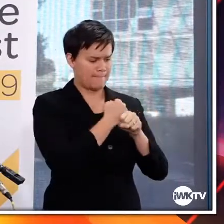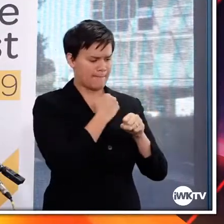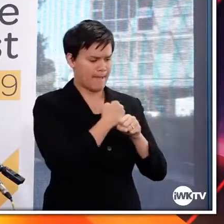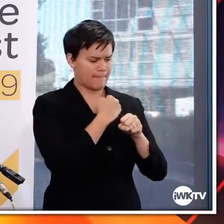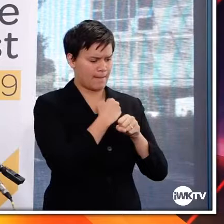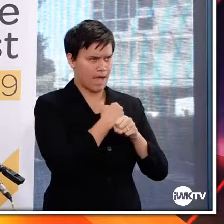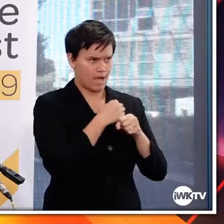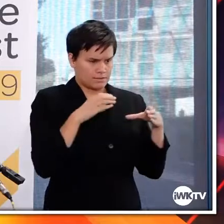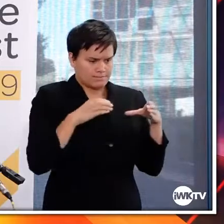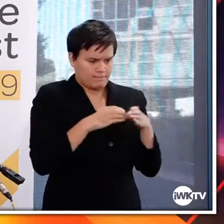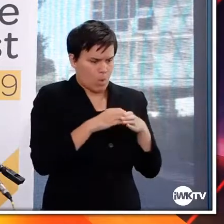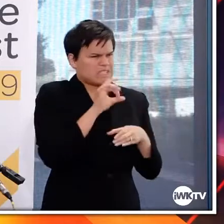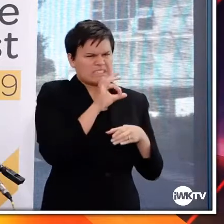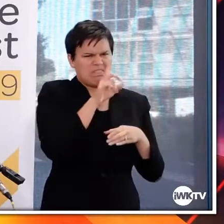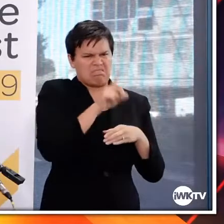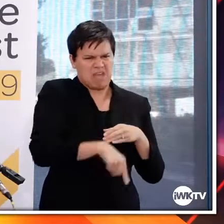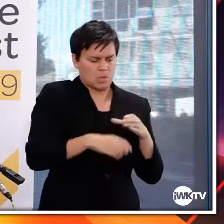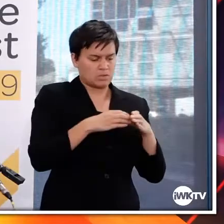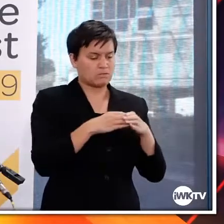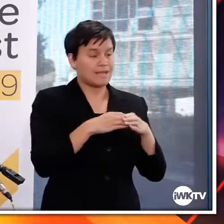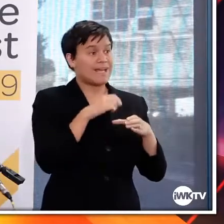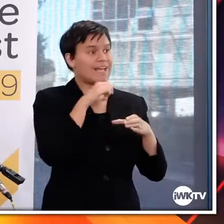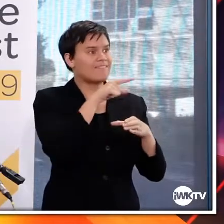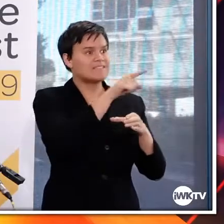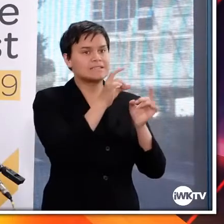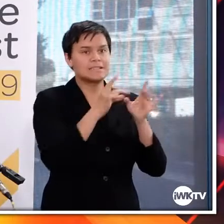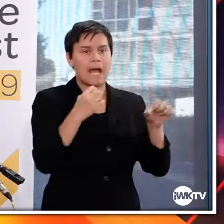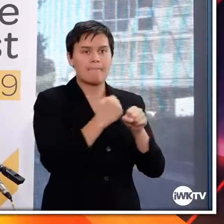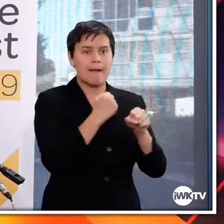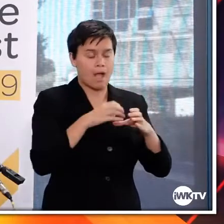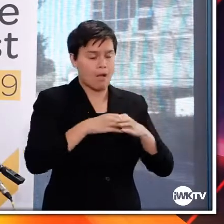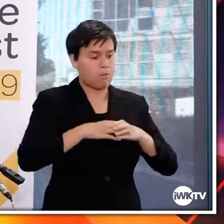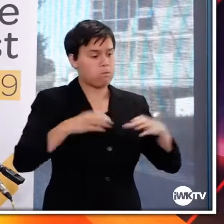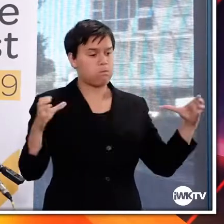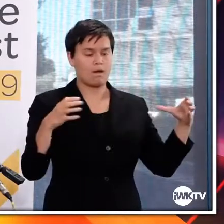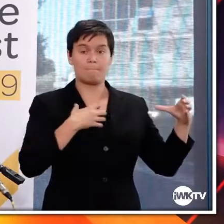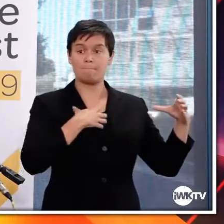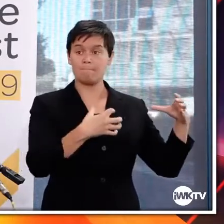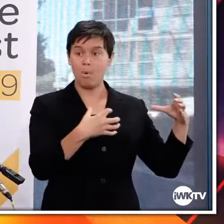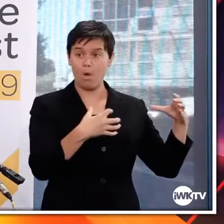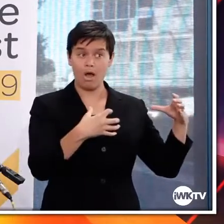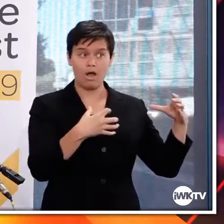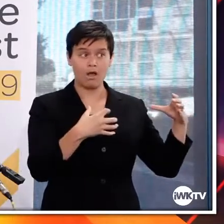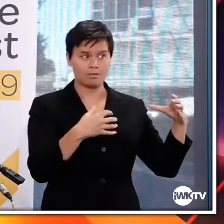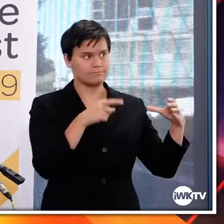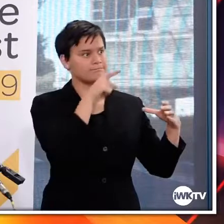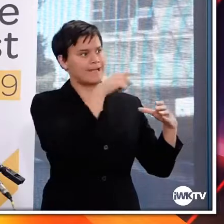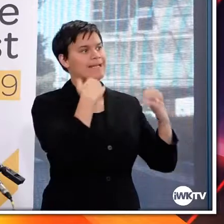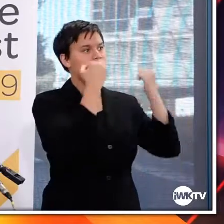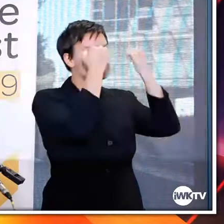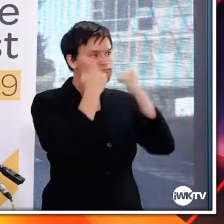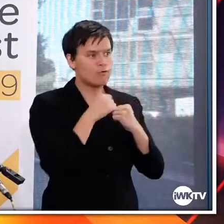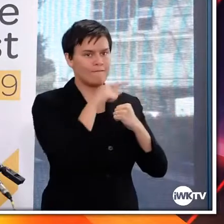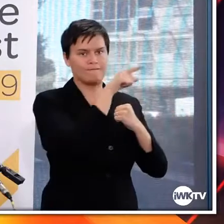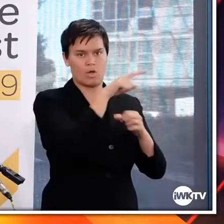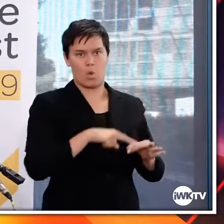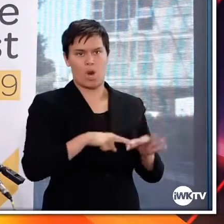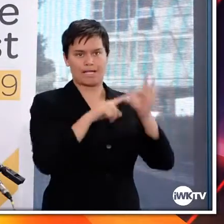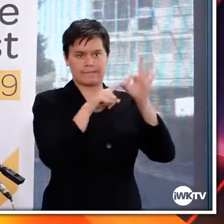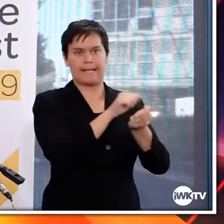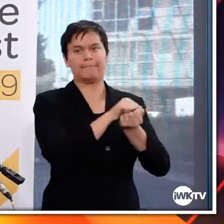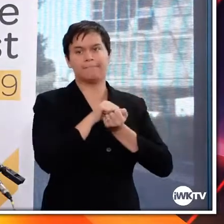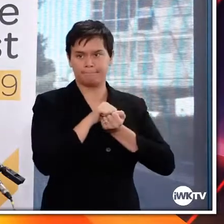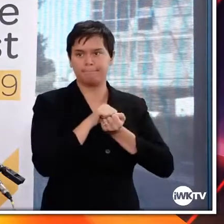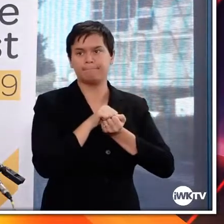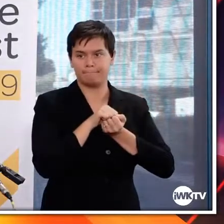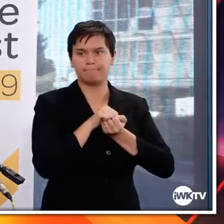doses, they need to provide us with information to make sure the vaccine is still a very high quality for the vaccine